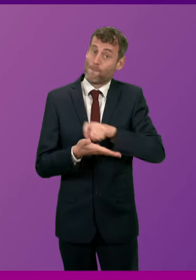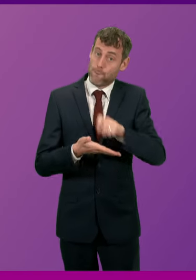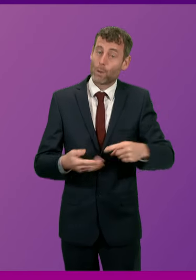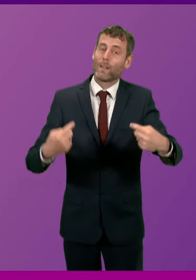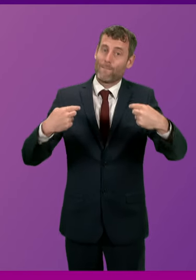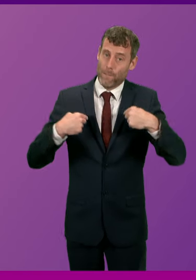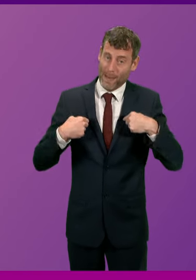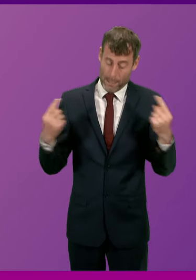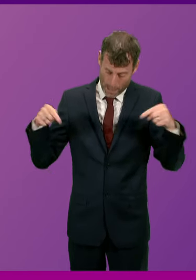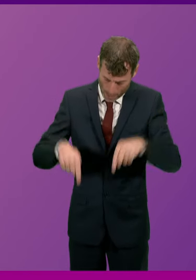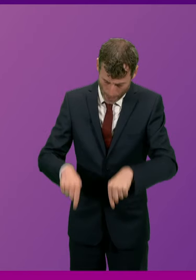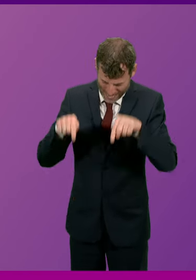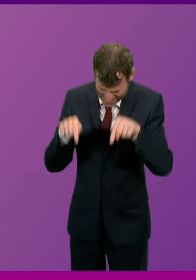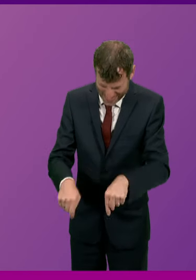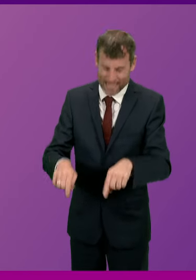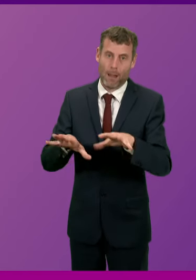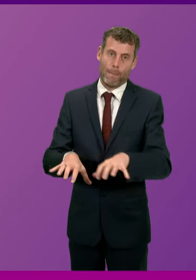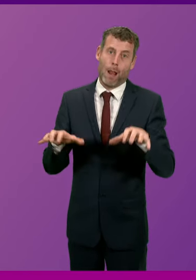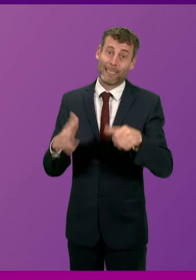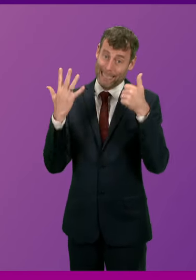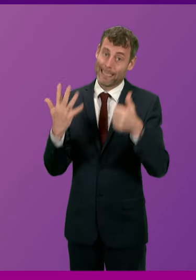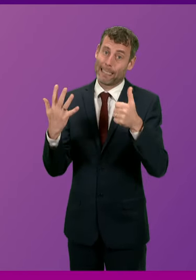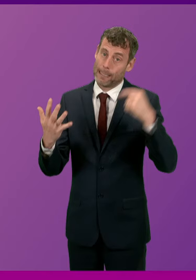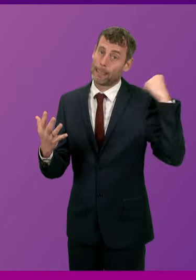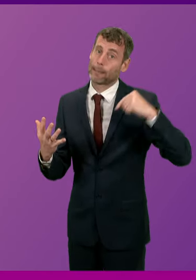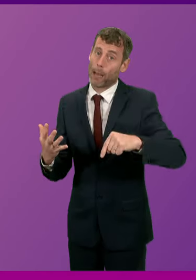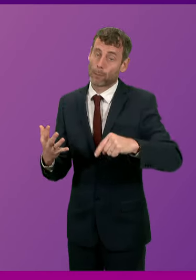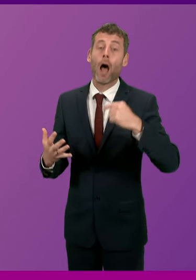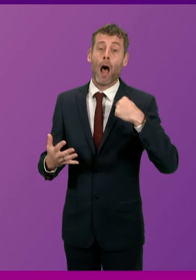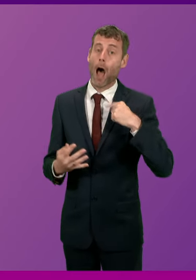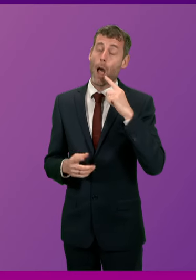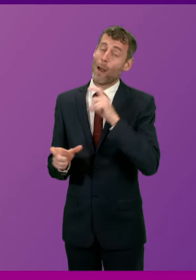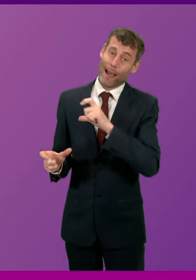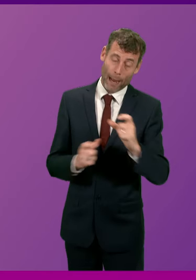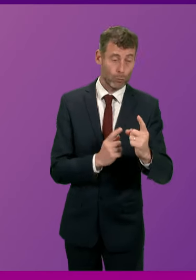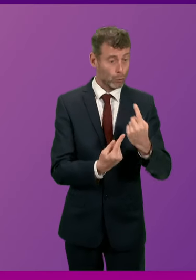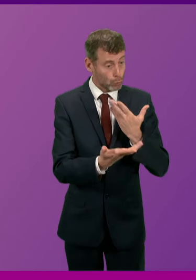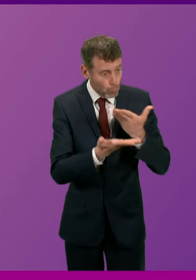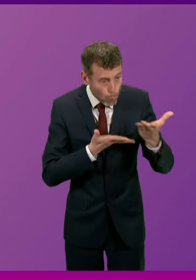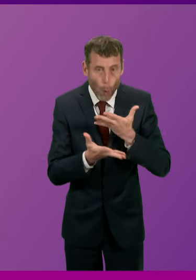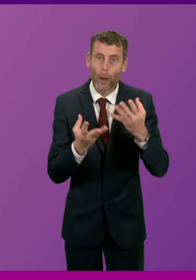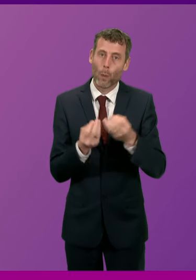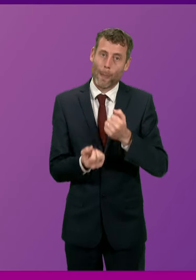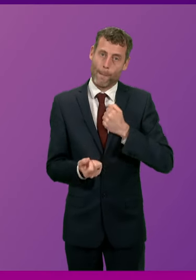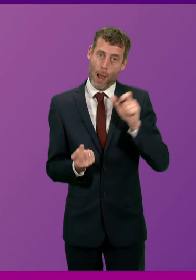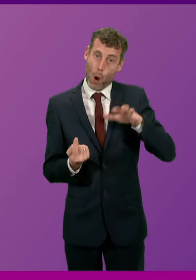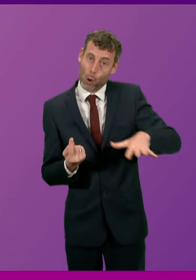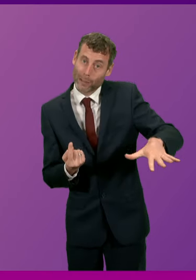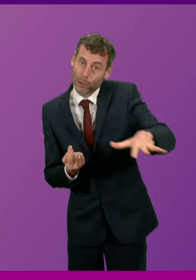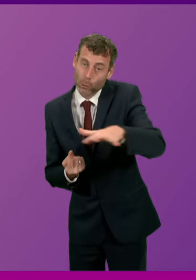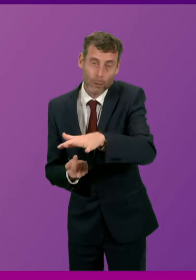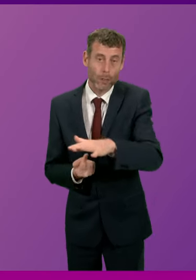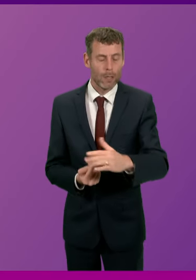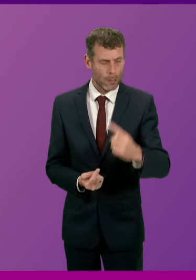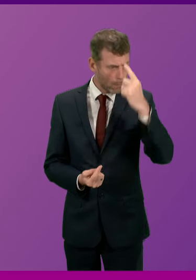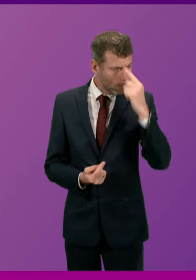on six occasions. I will continue to engage with my constituents on a regular basis to serve them